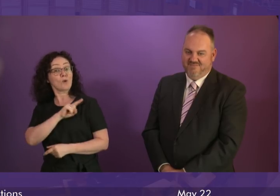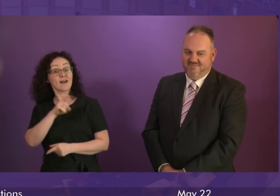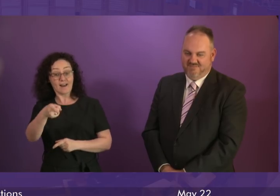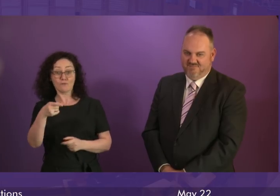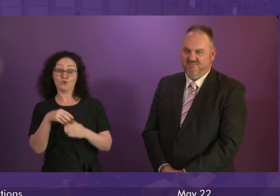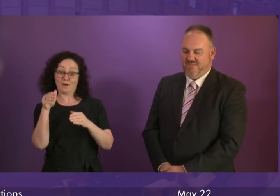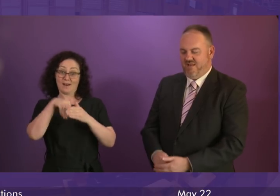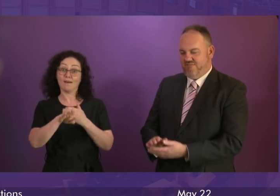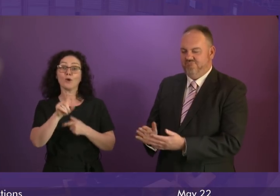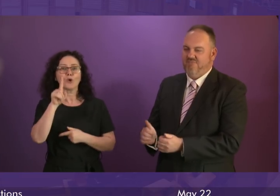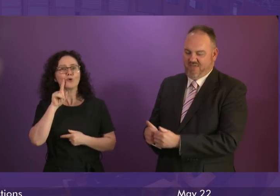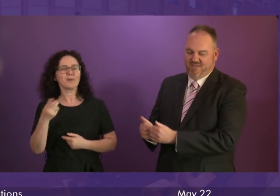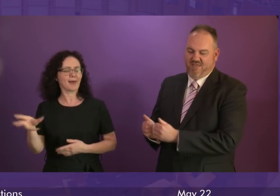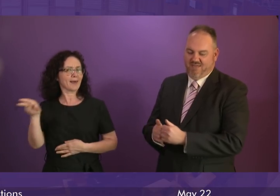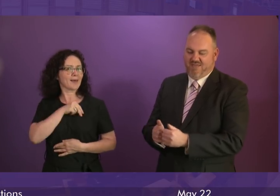winner.